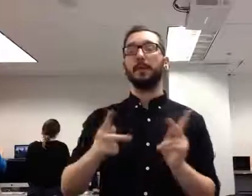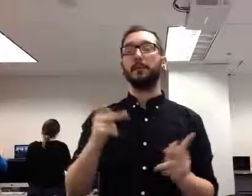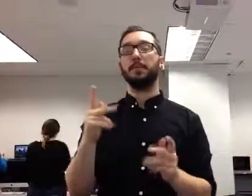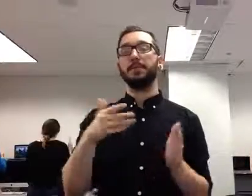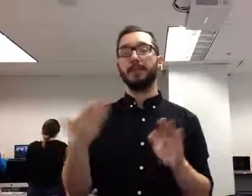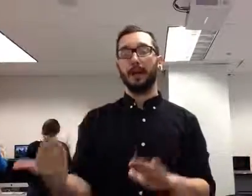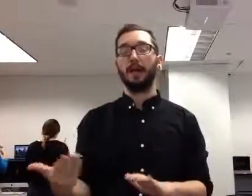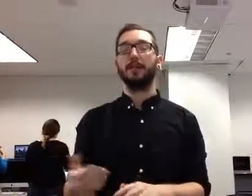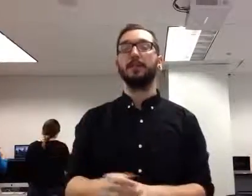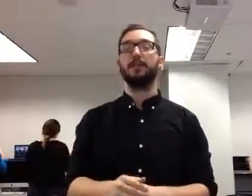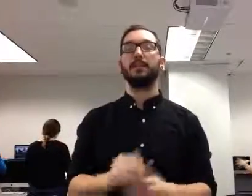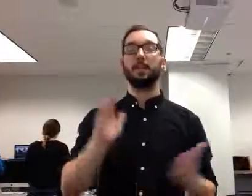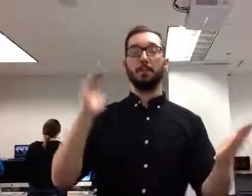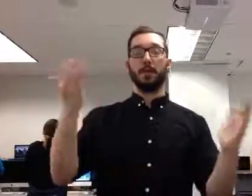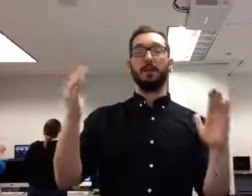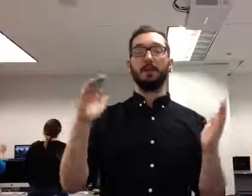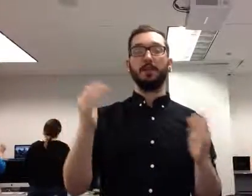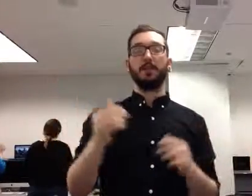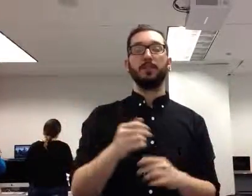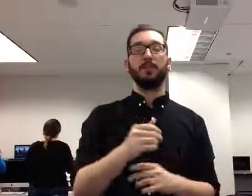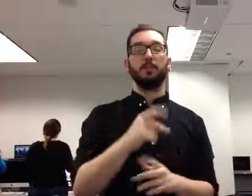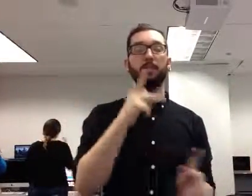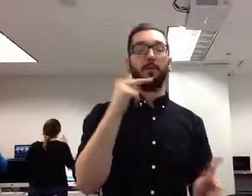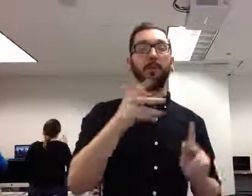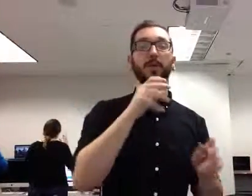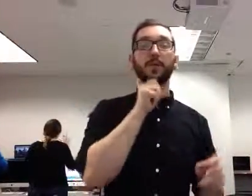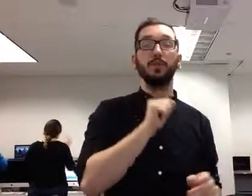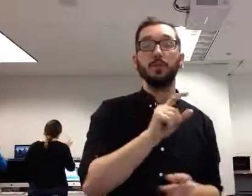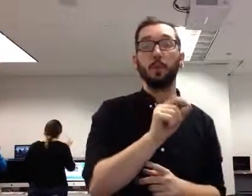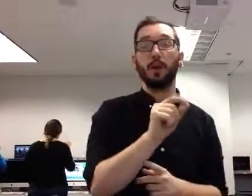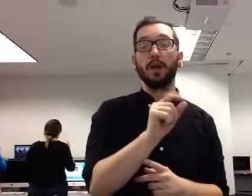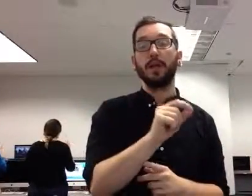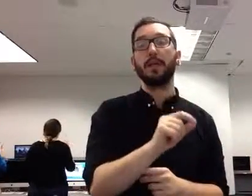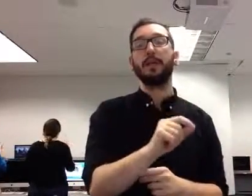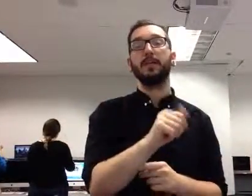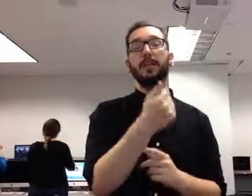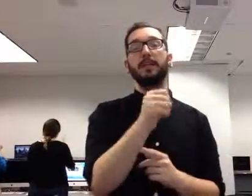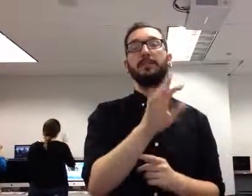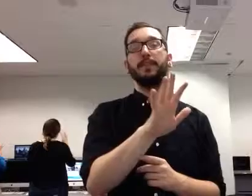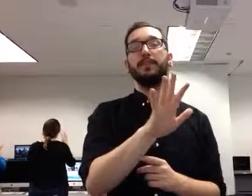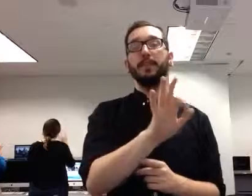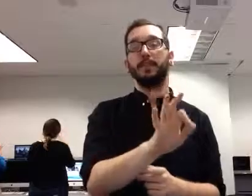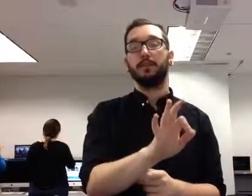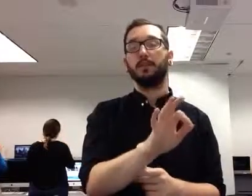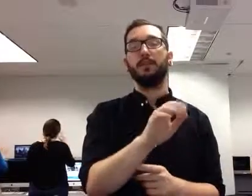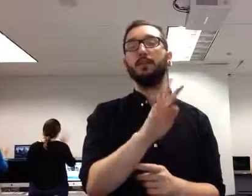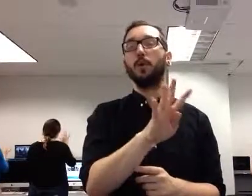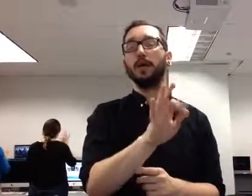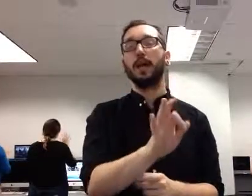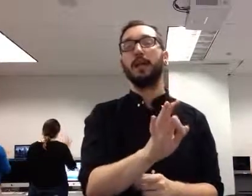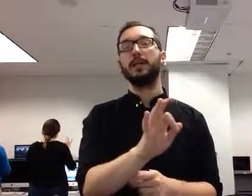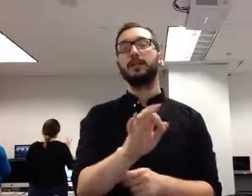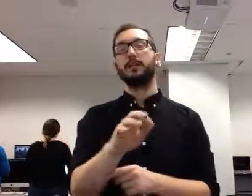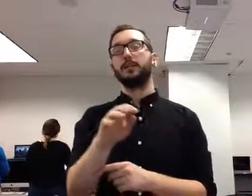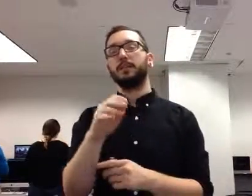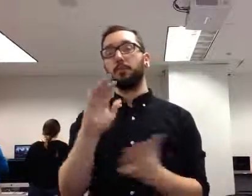who were 20 in 1939 and those were 40 in 1959. All right? So if you look at 20,